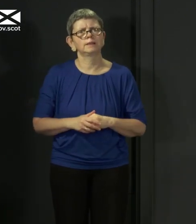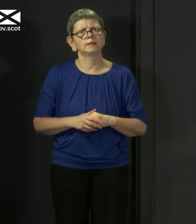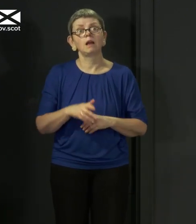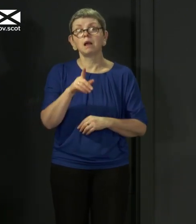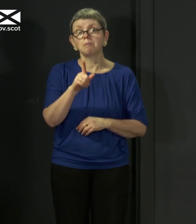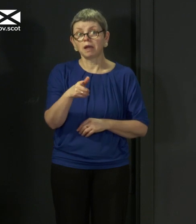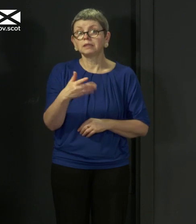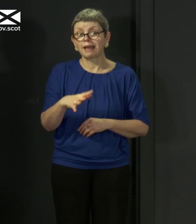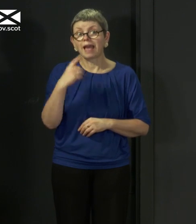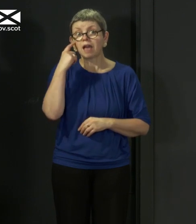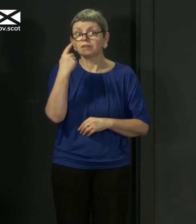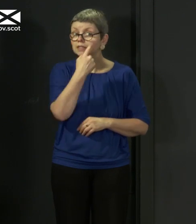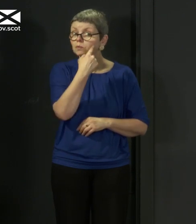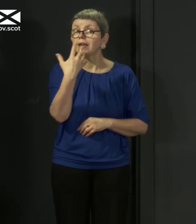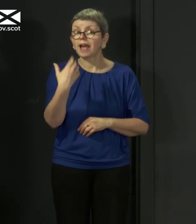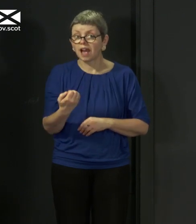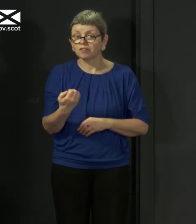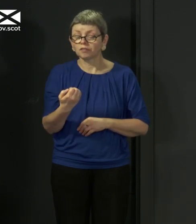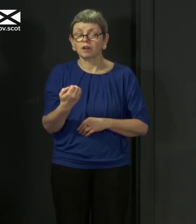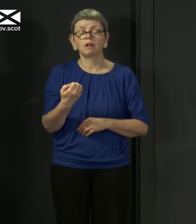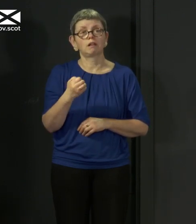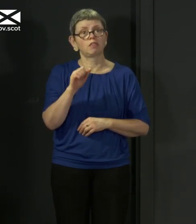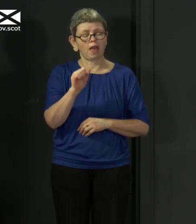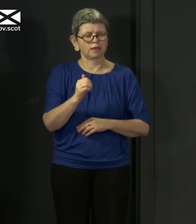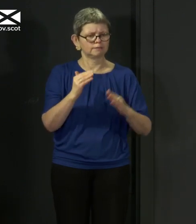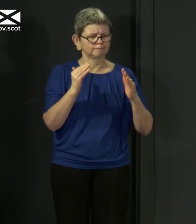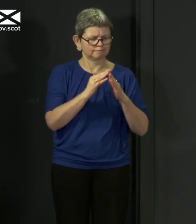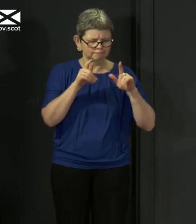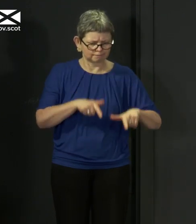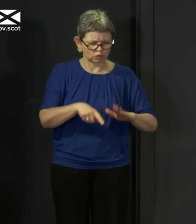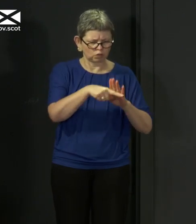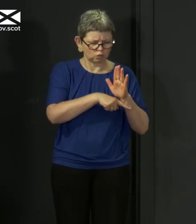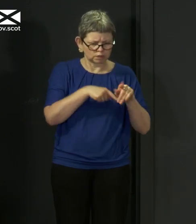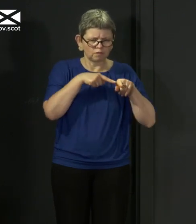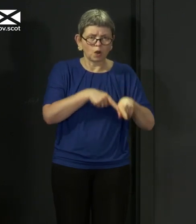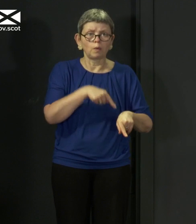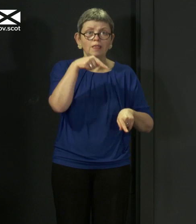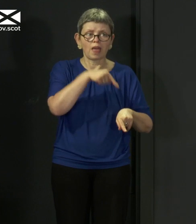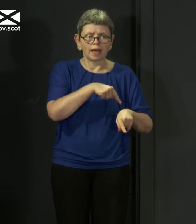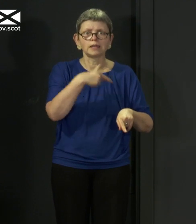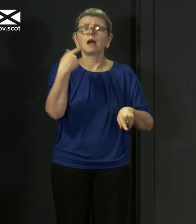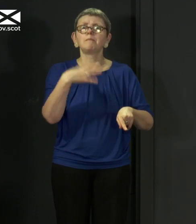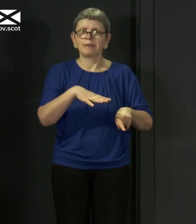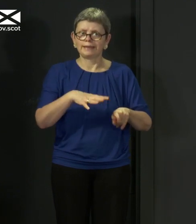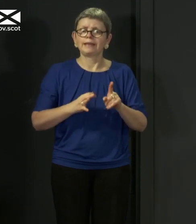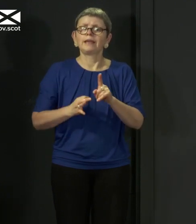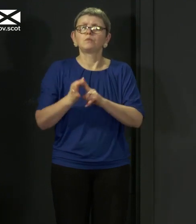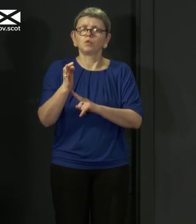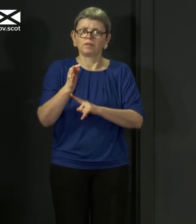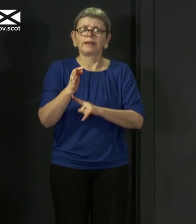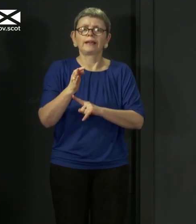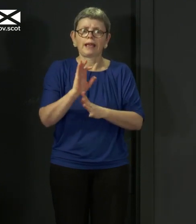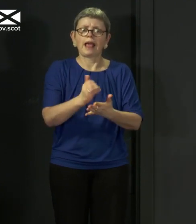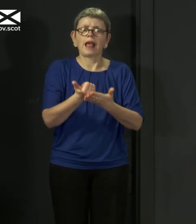the actions that all of us, all of you watching at home are taking, are making a real and a positive difference. Your